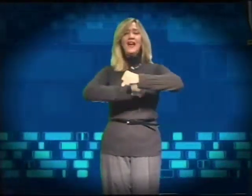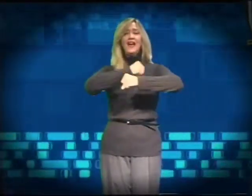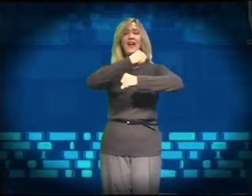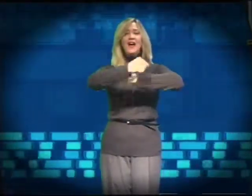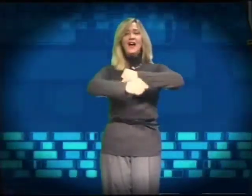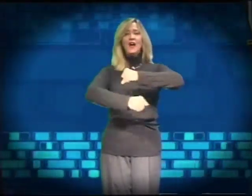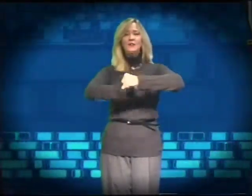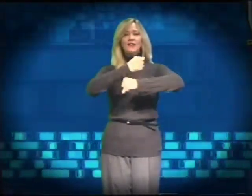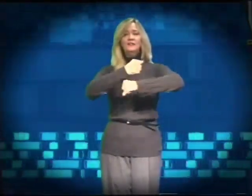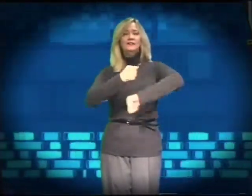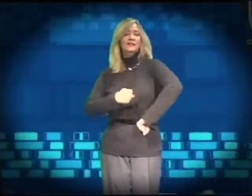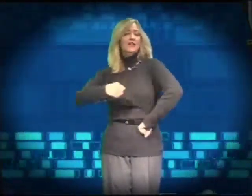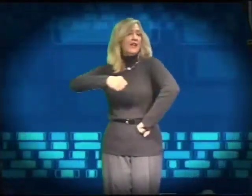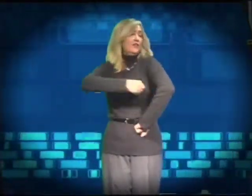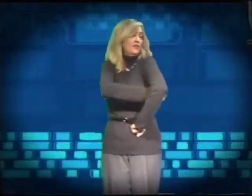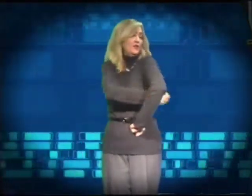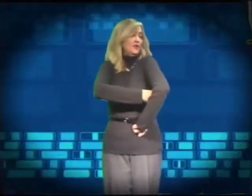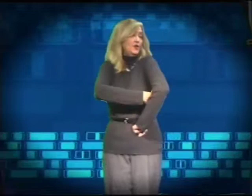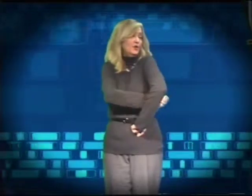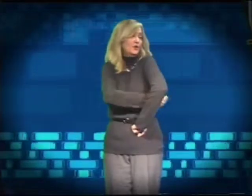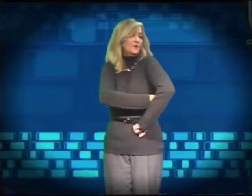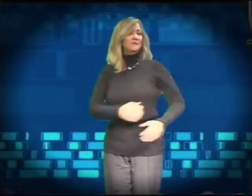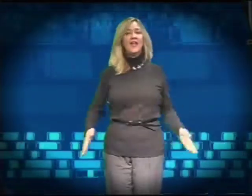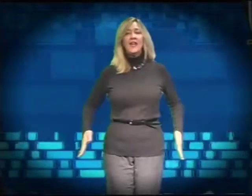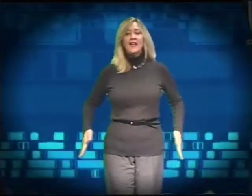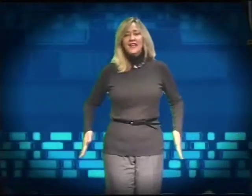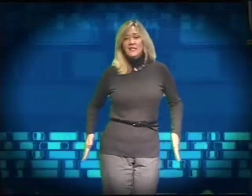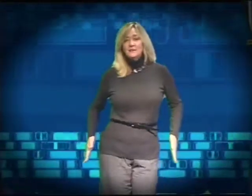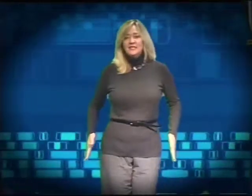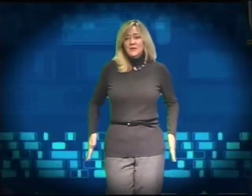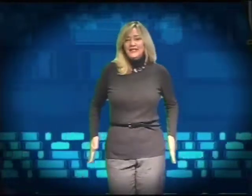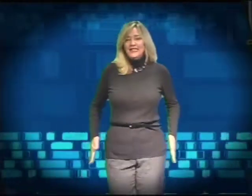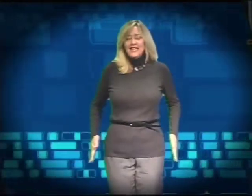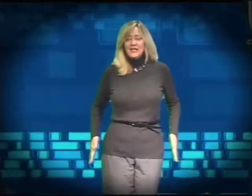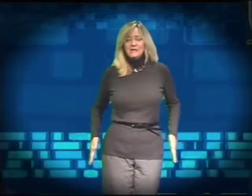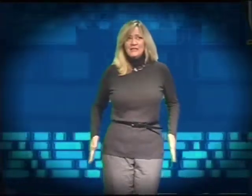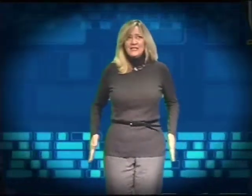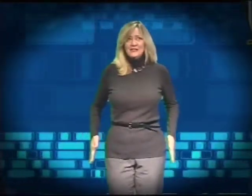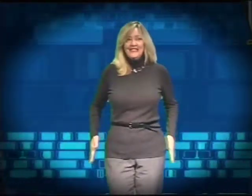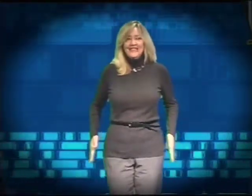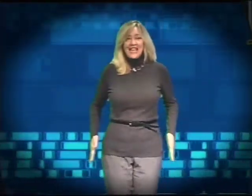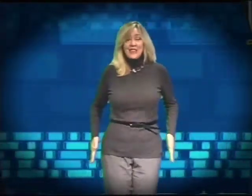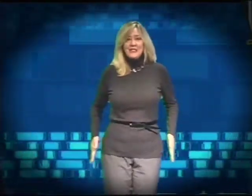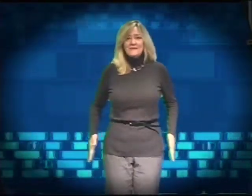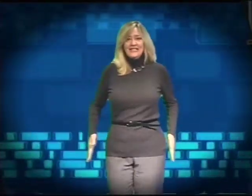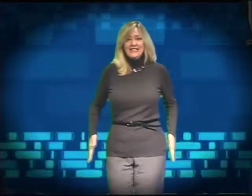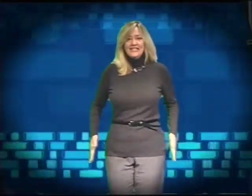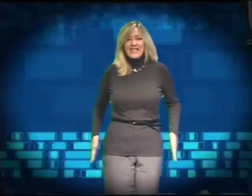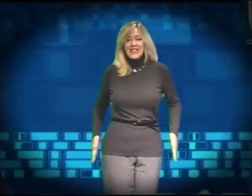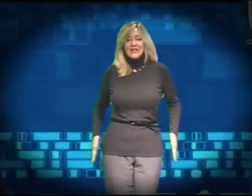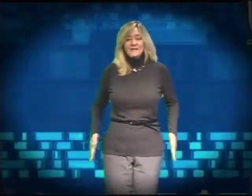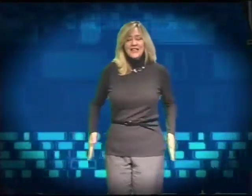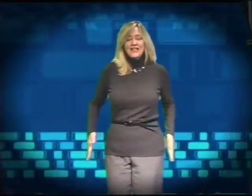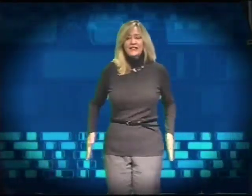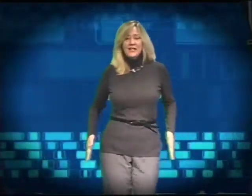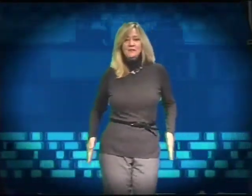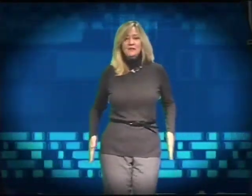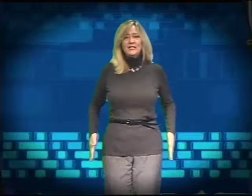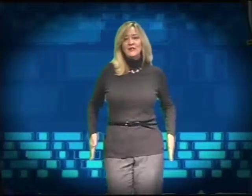and through. In between. In between. In the middle. In the middle. In between.